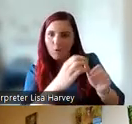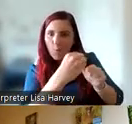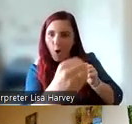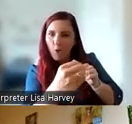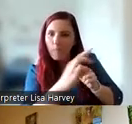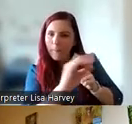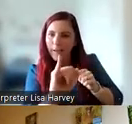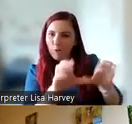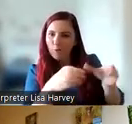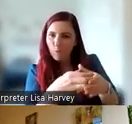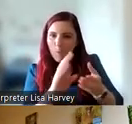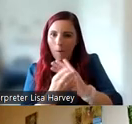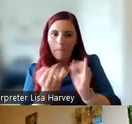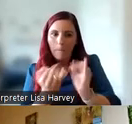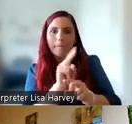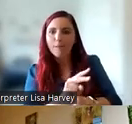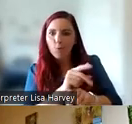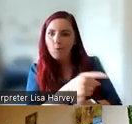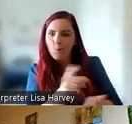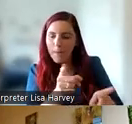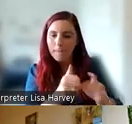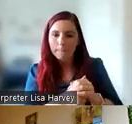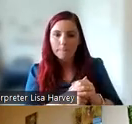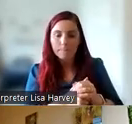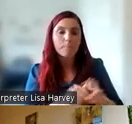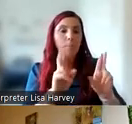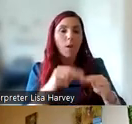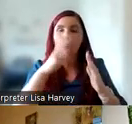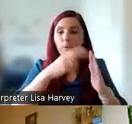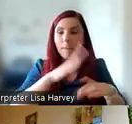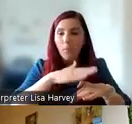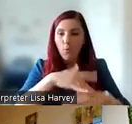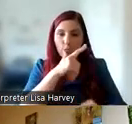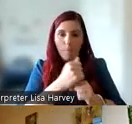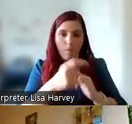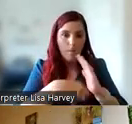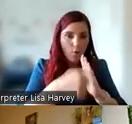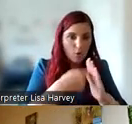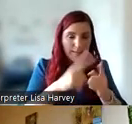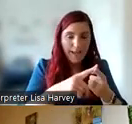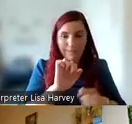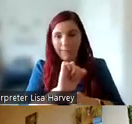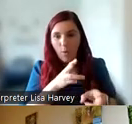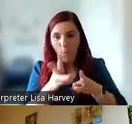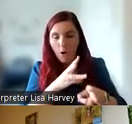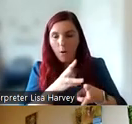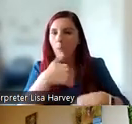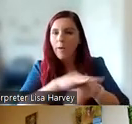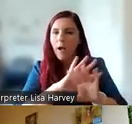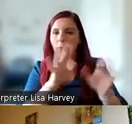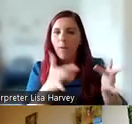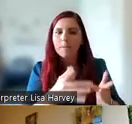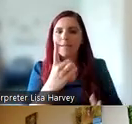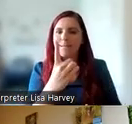mentors to other PPI groups. So you can read more about the project and our work on our website, which is D1NOW